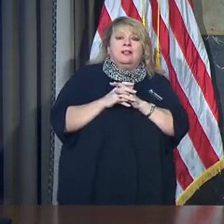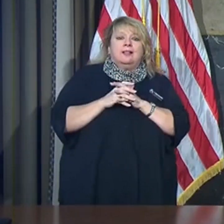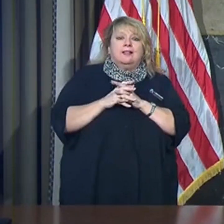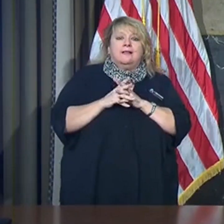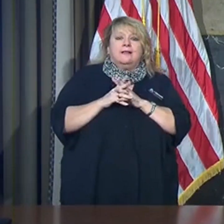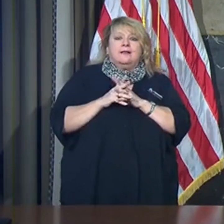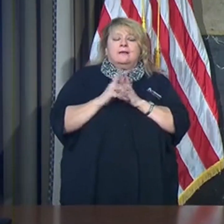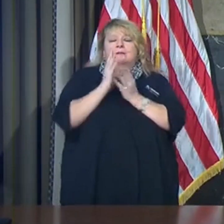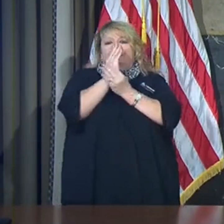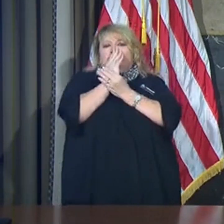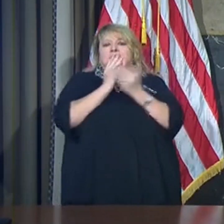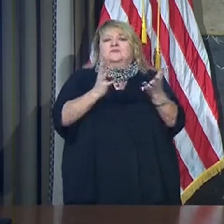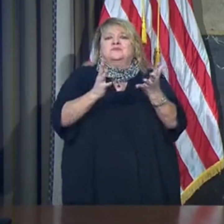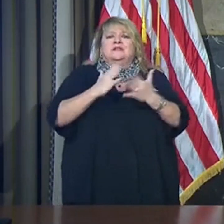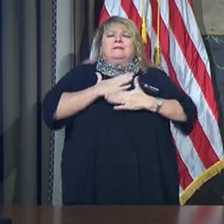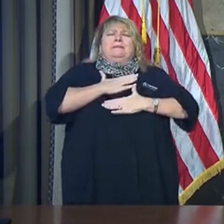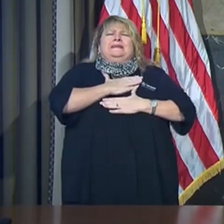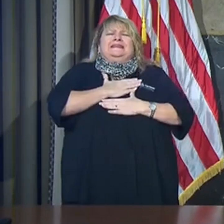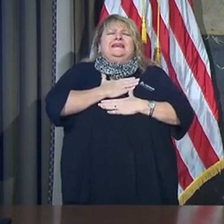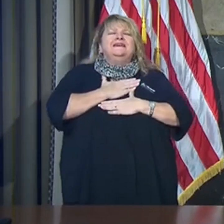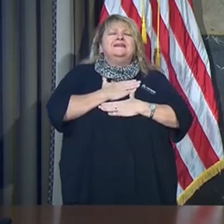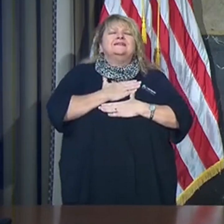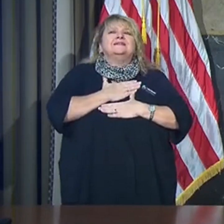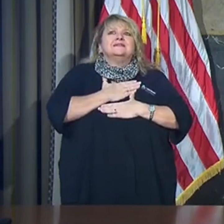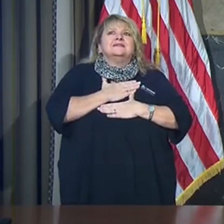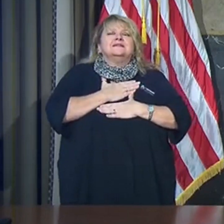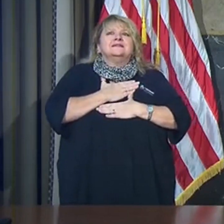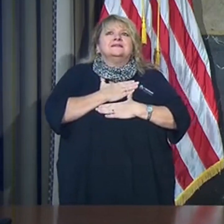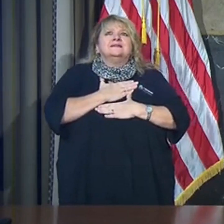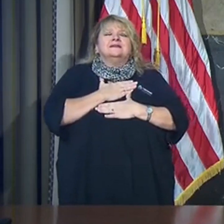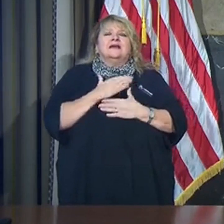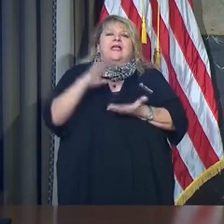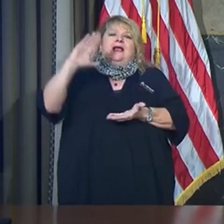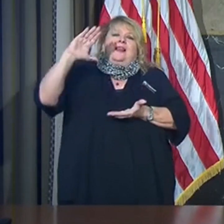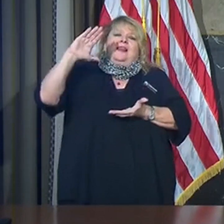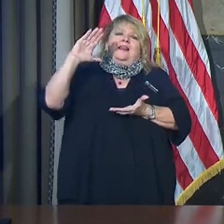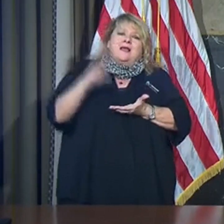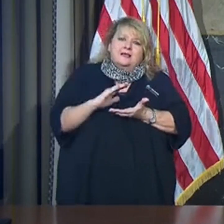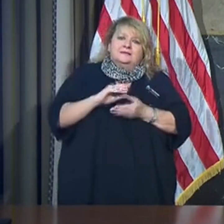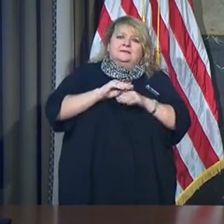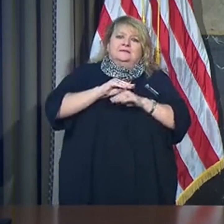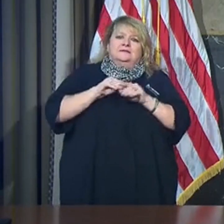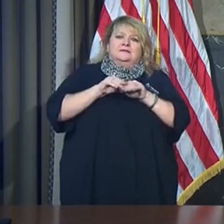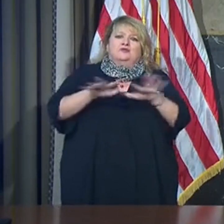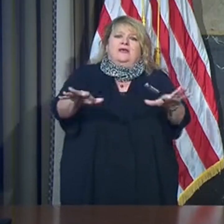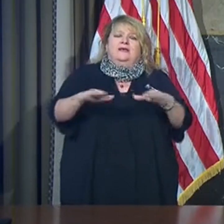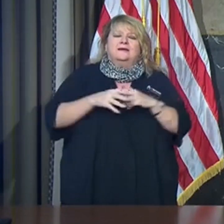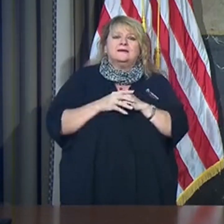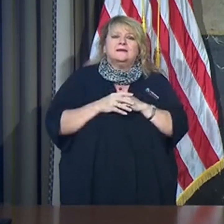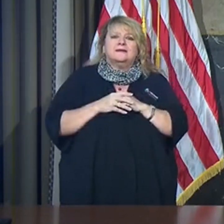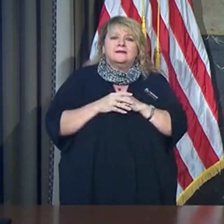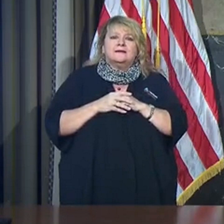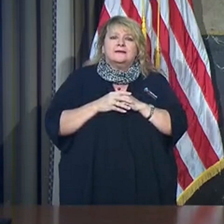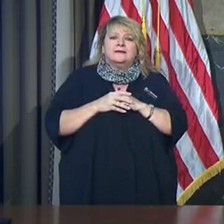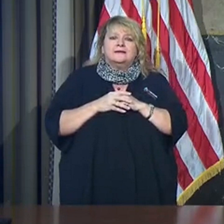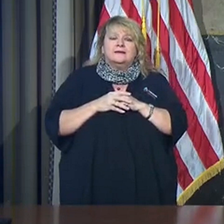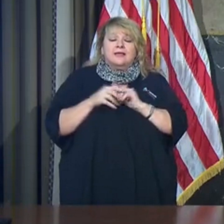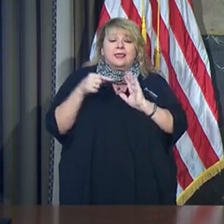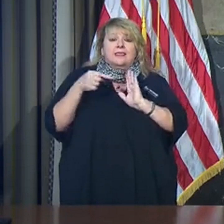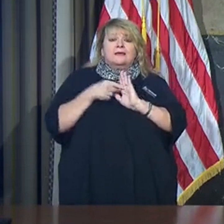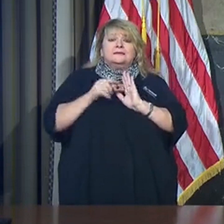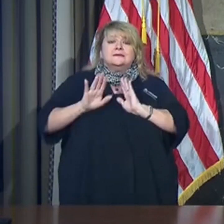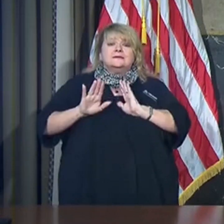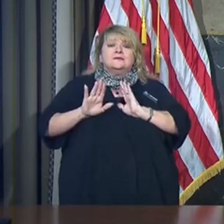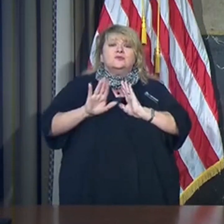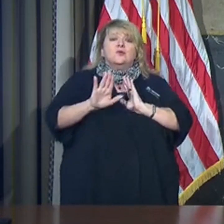let it be less. Please, do your job. And think about this as a real impact